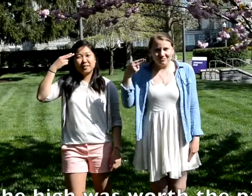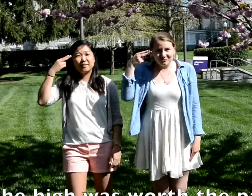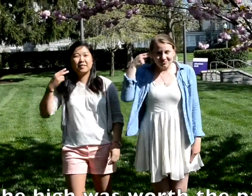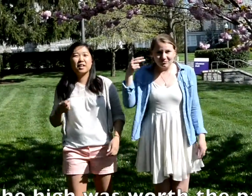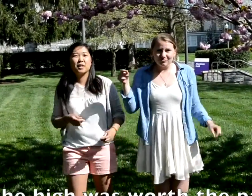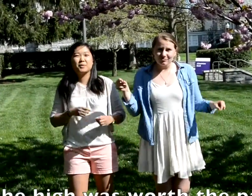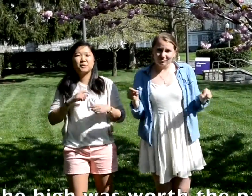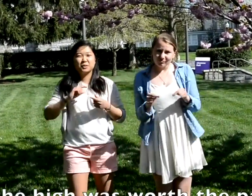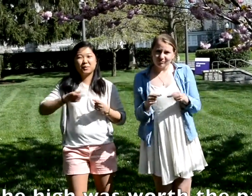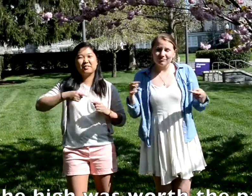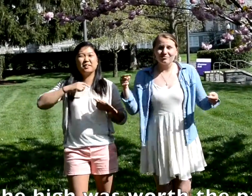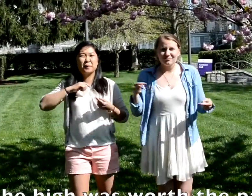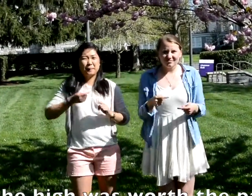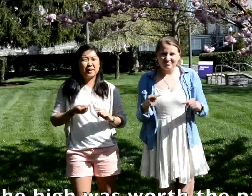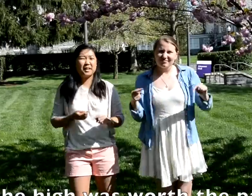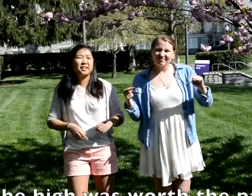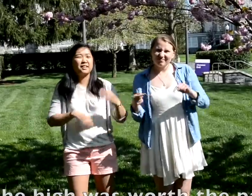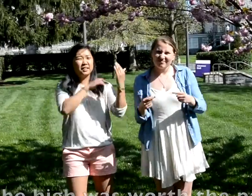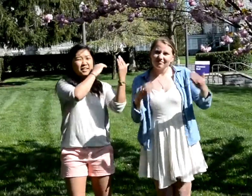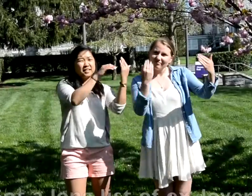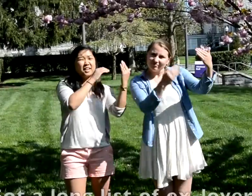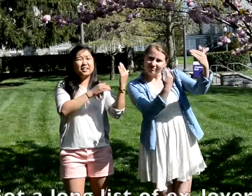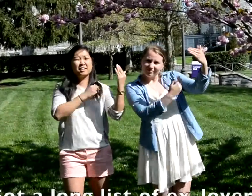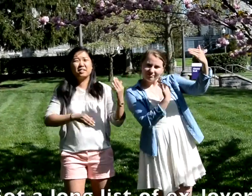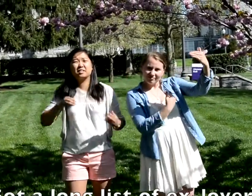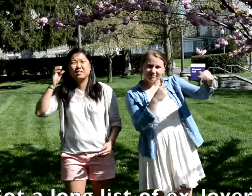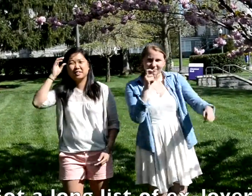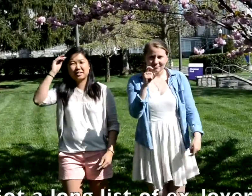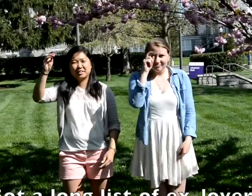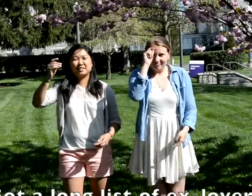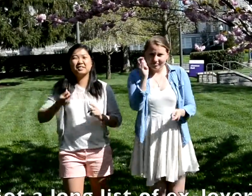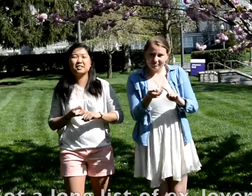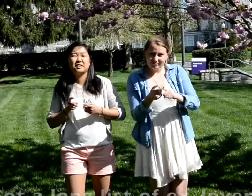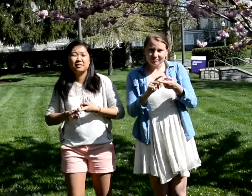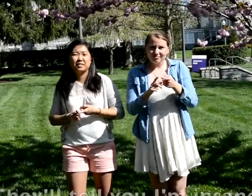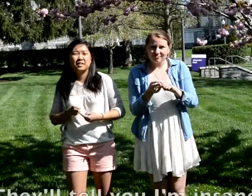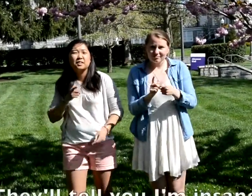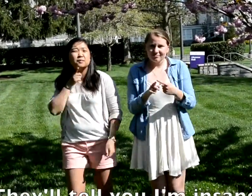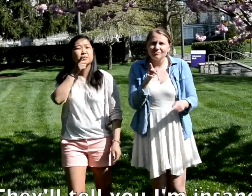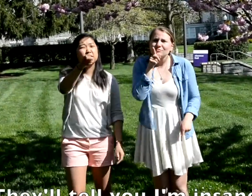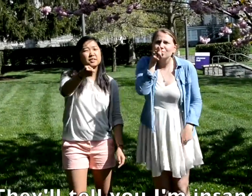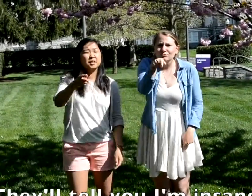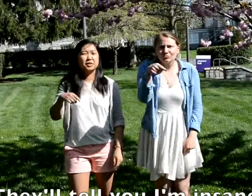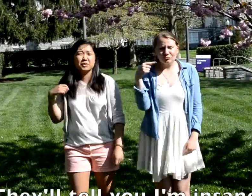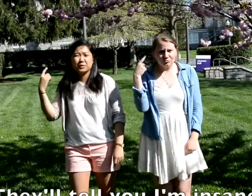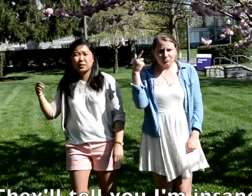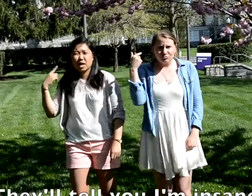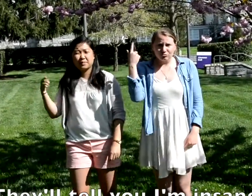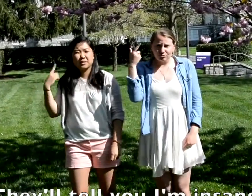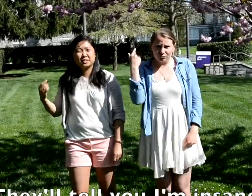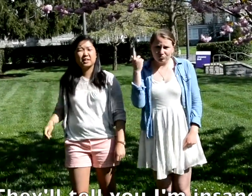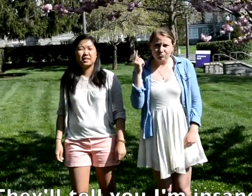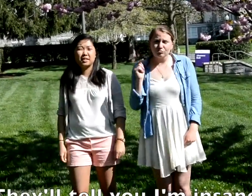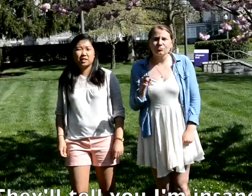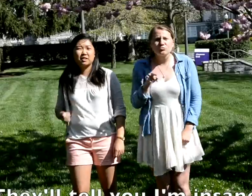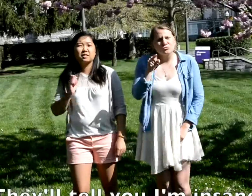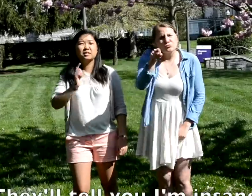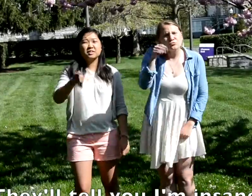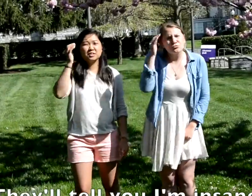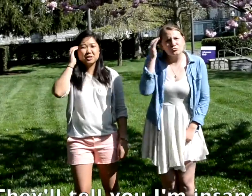If the high was worth the pain Got a long list of ex-lovers They'll tell you I'm insane